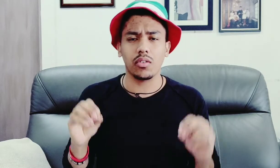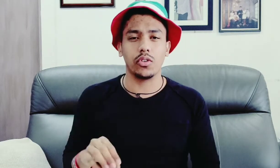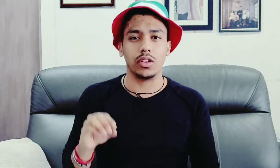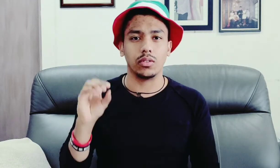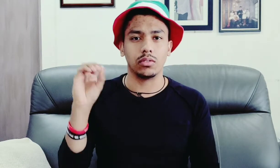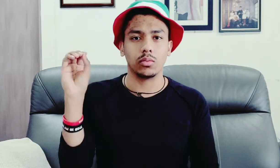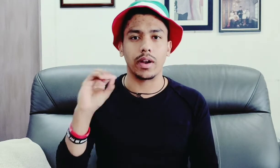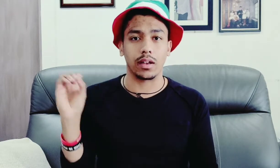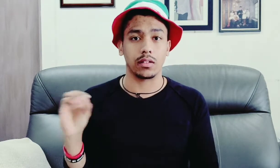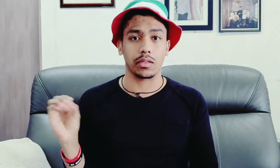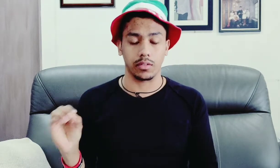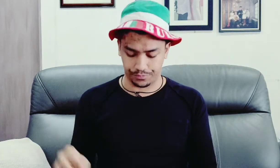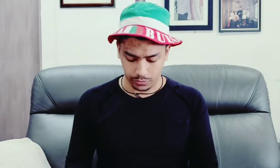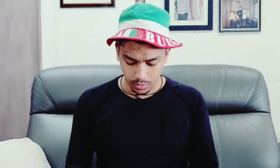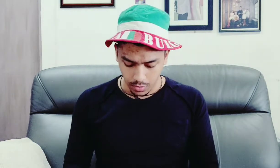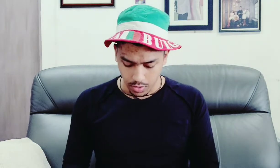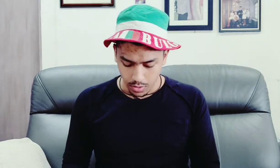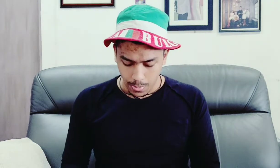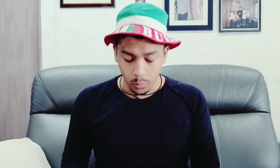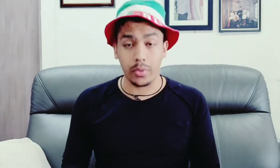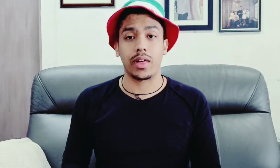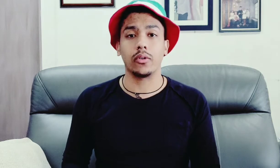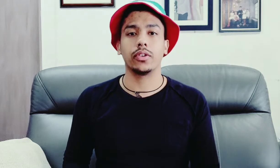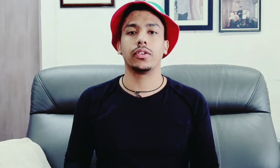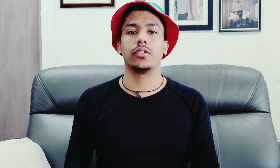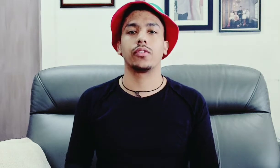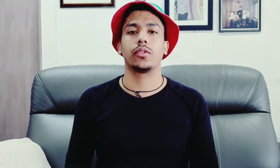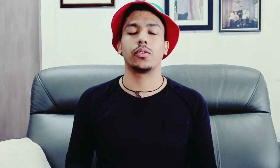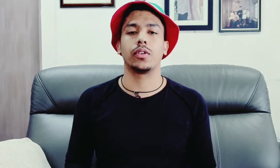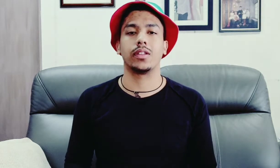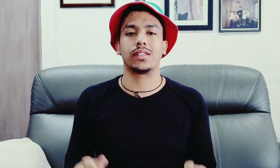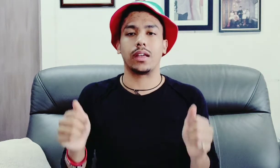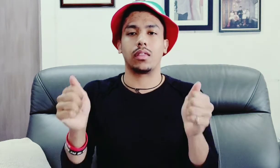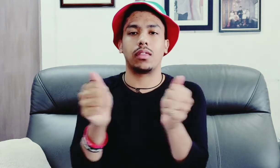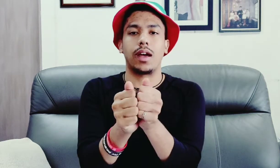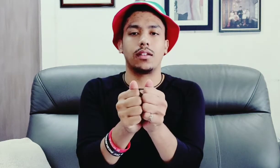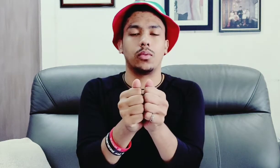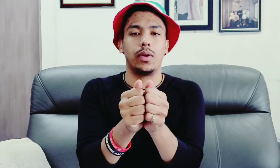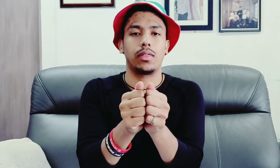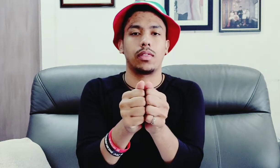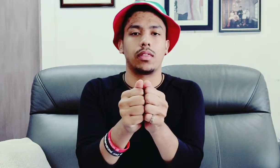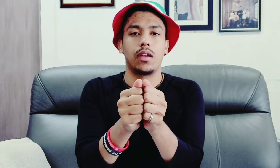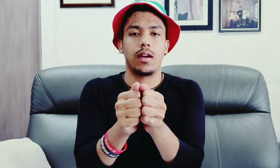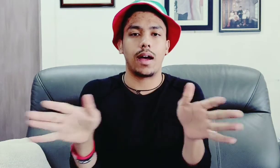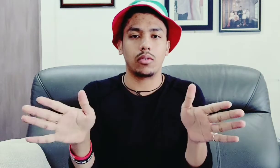or you can do one hand nothing okay without okay so it's like that with out